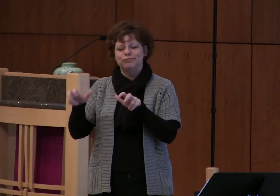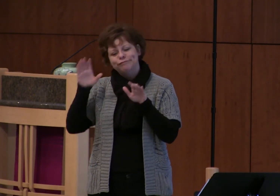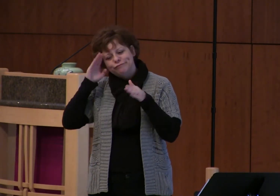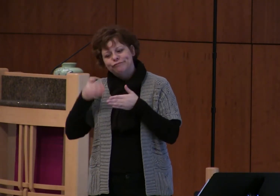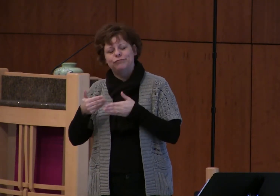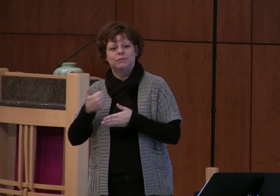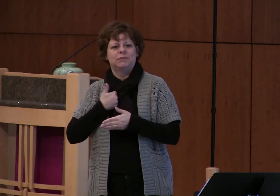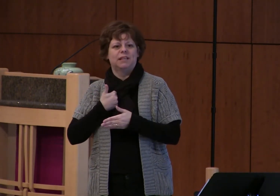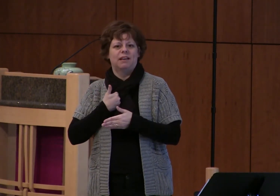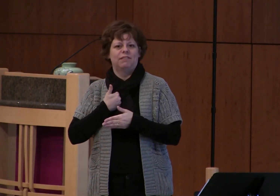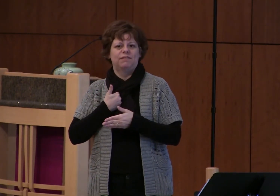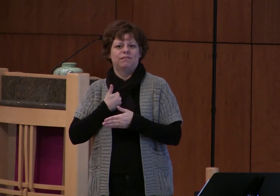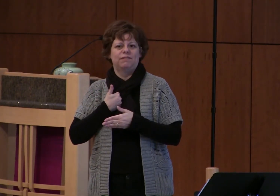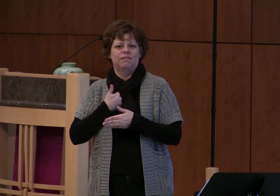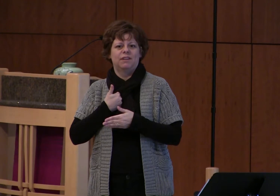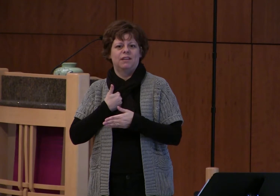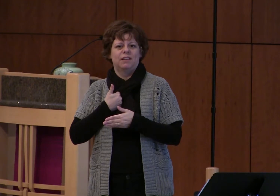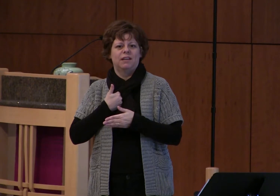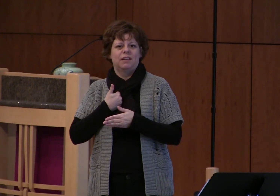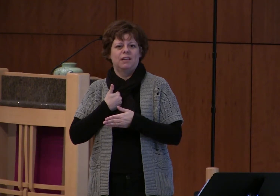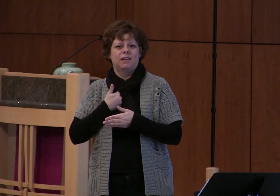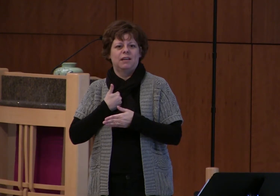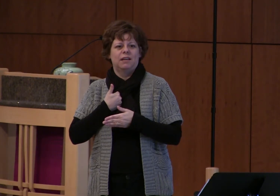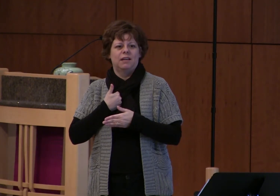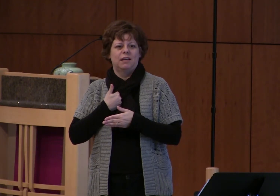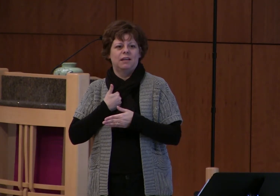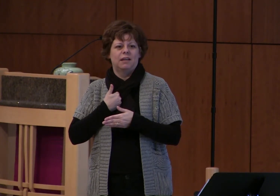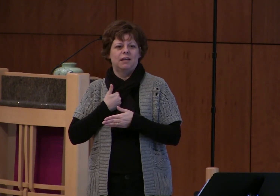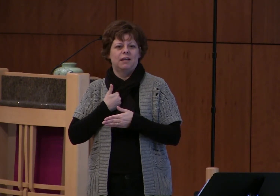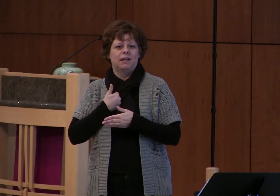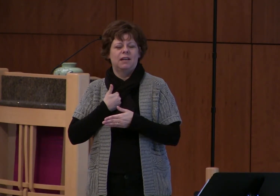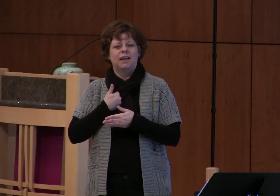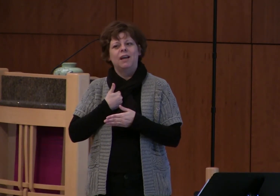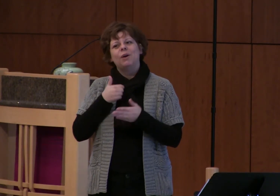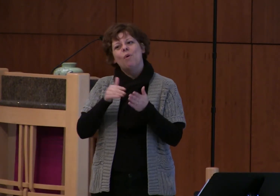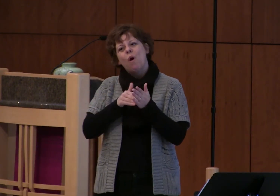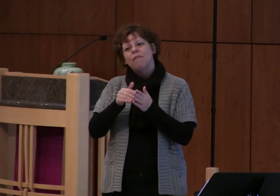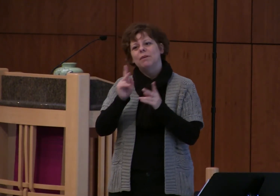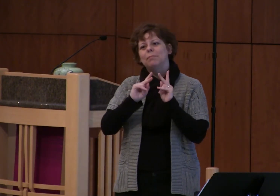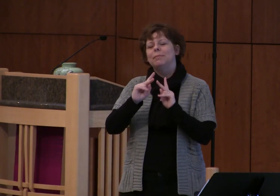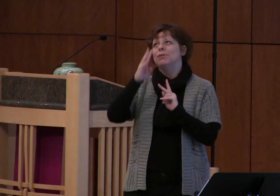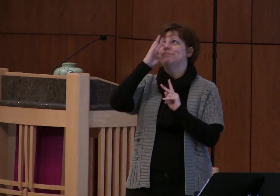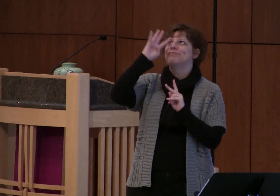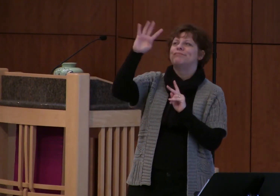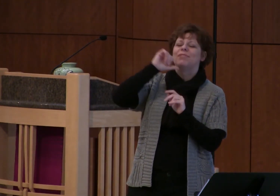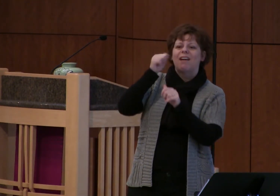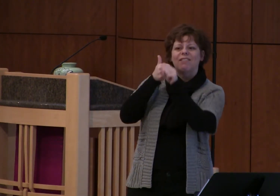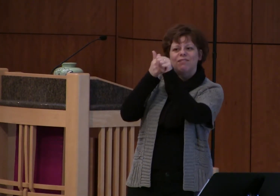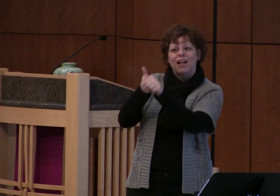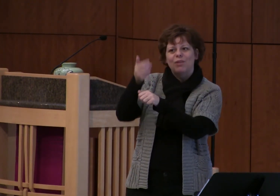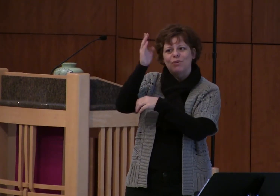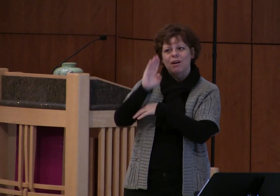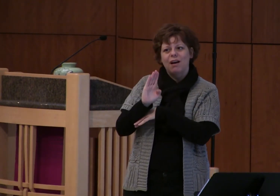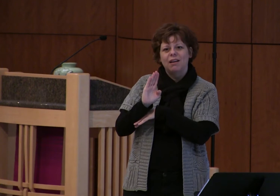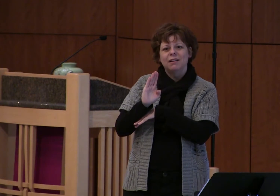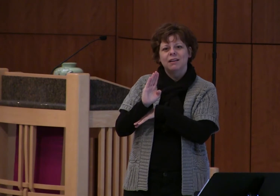that's because we are all slow to love God we are all slow when it comes to learning